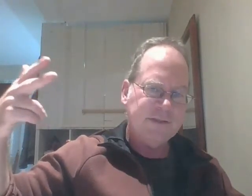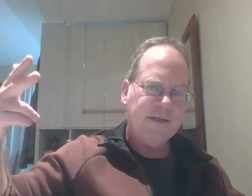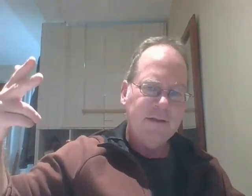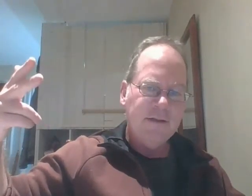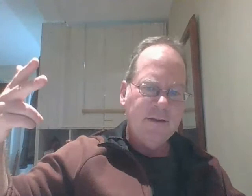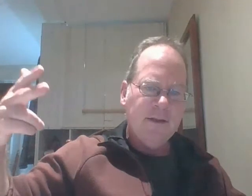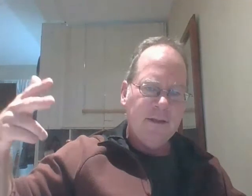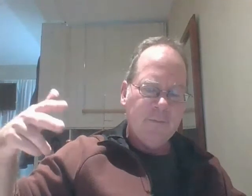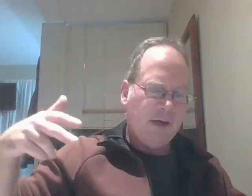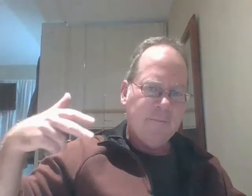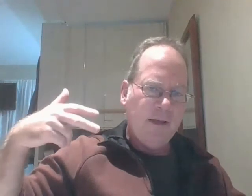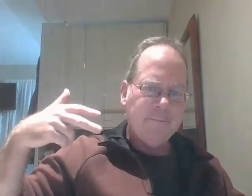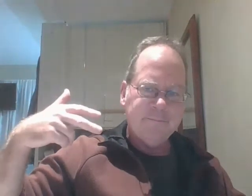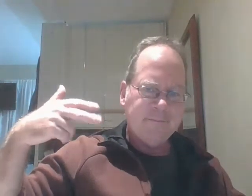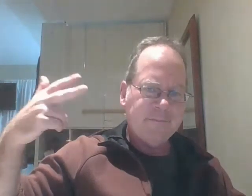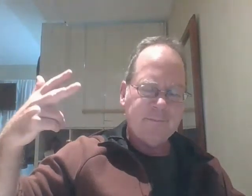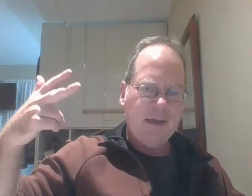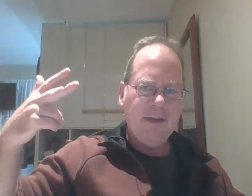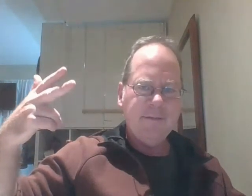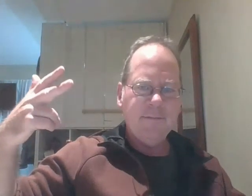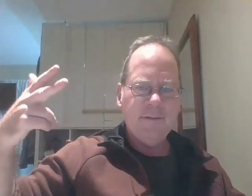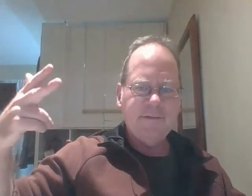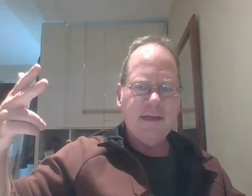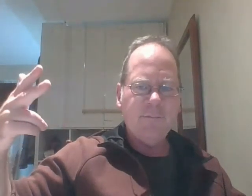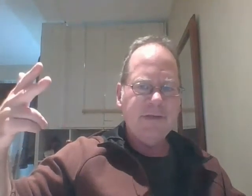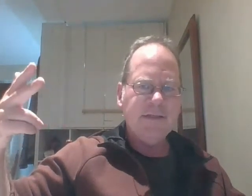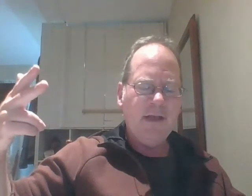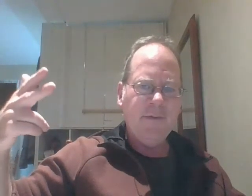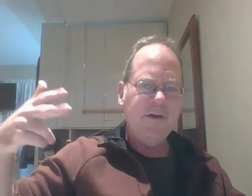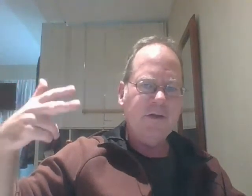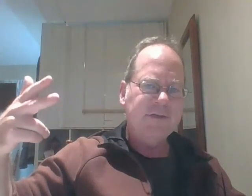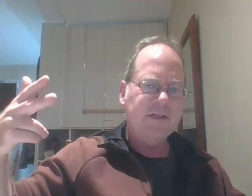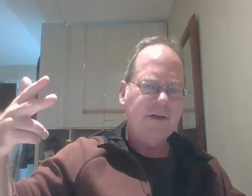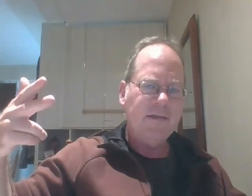but i'm i'm i'm not saying i'm predicting i'm a very good predictor of anything